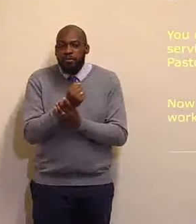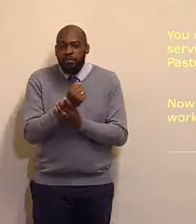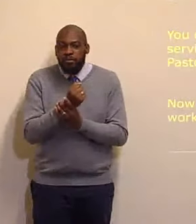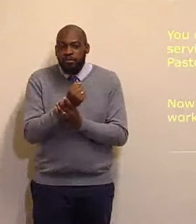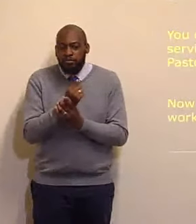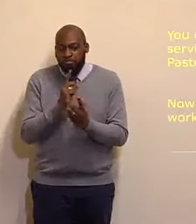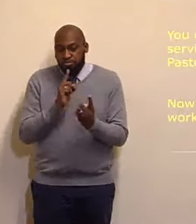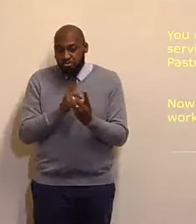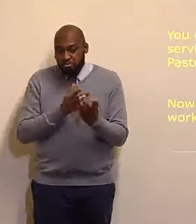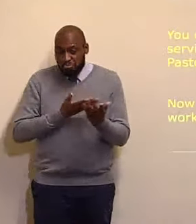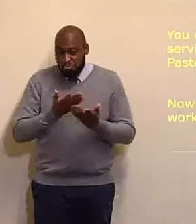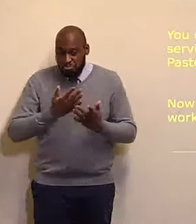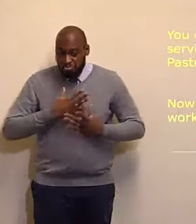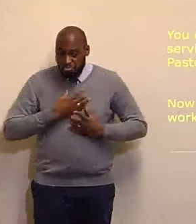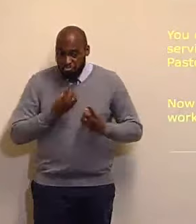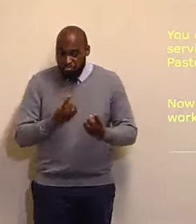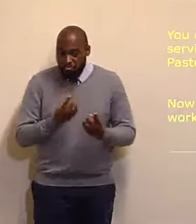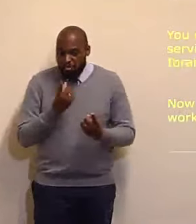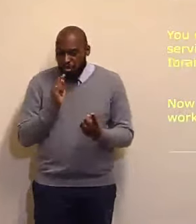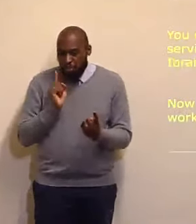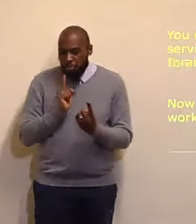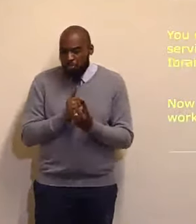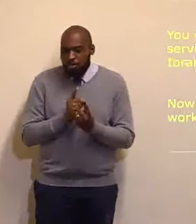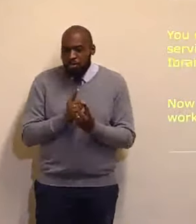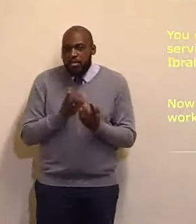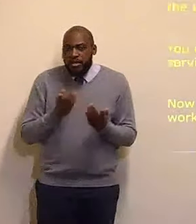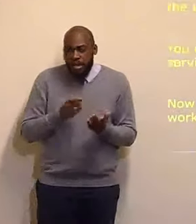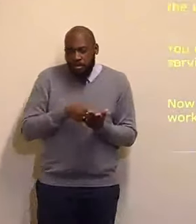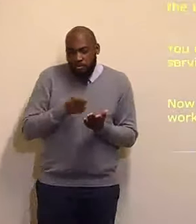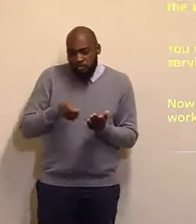And now the students Will take up our offering For the Lord's work